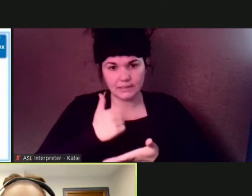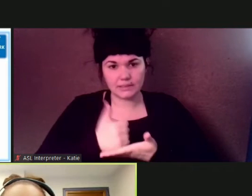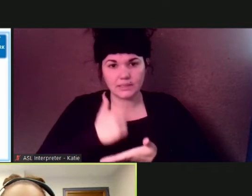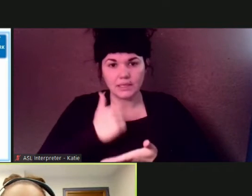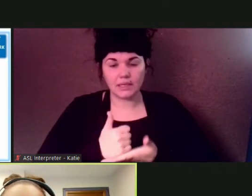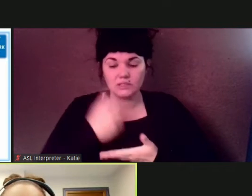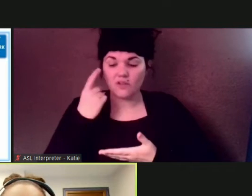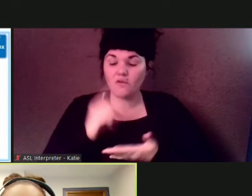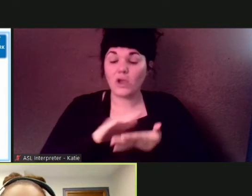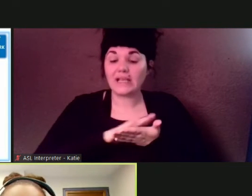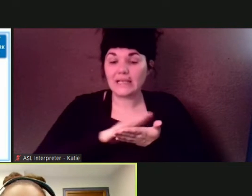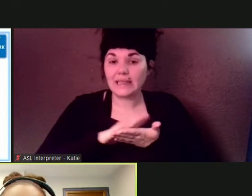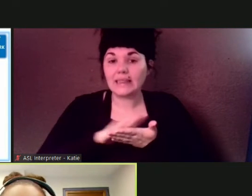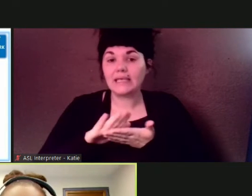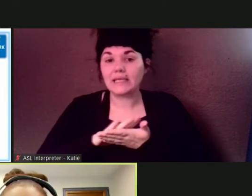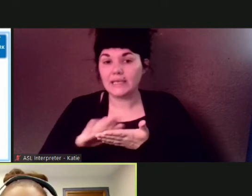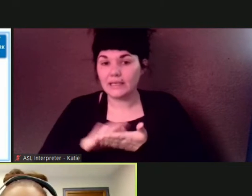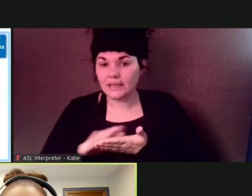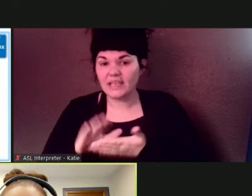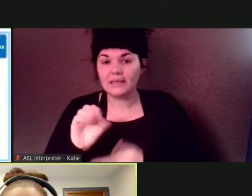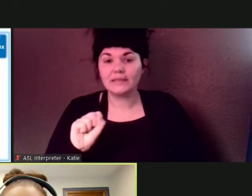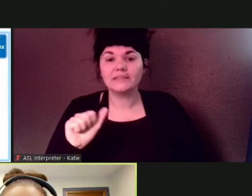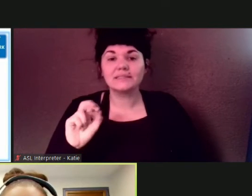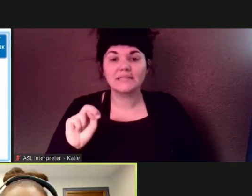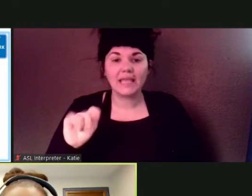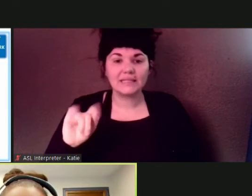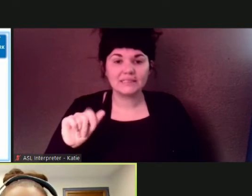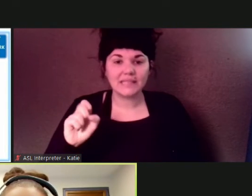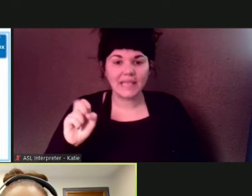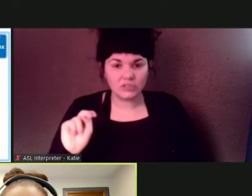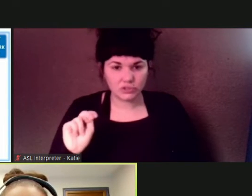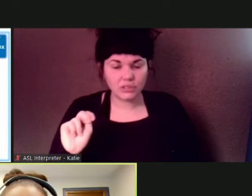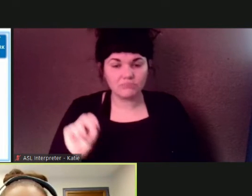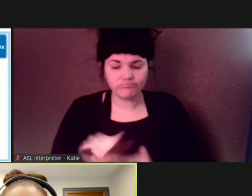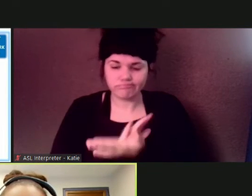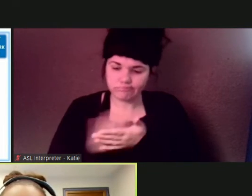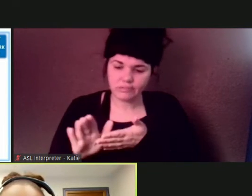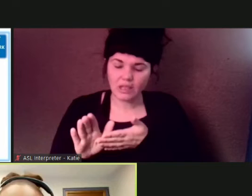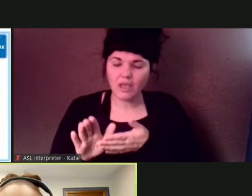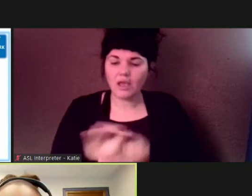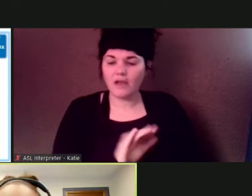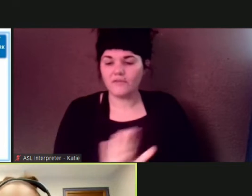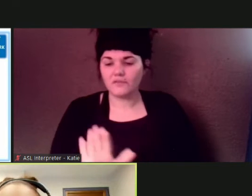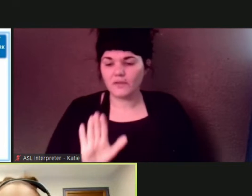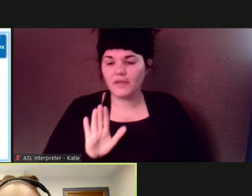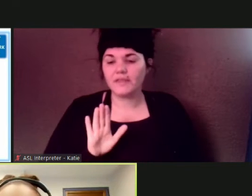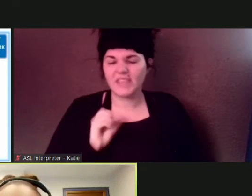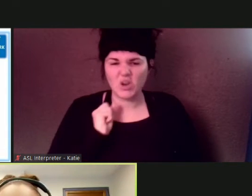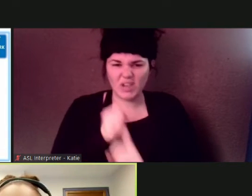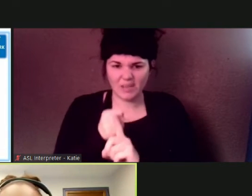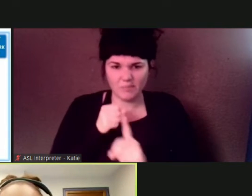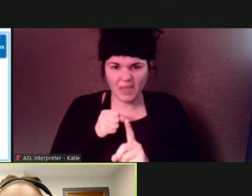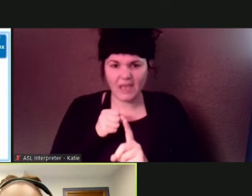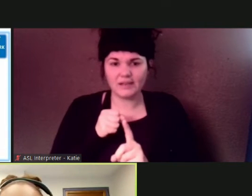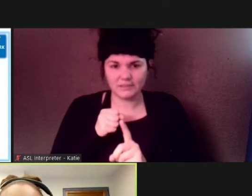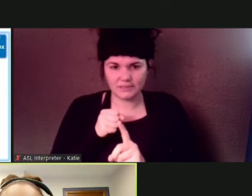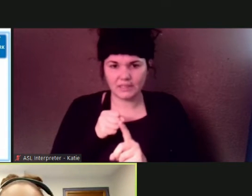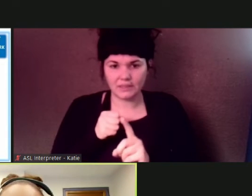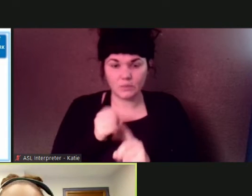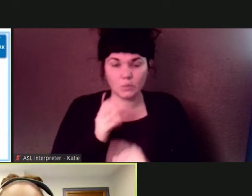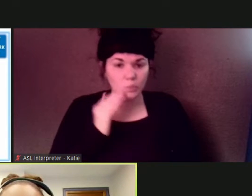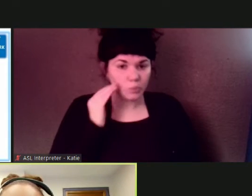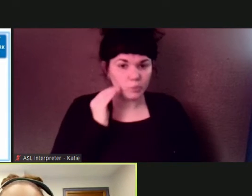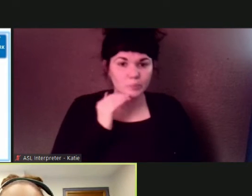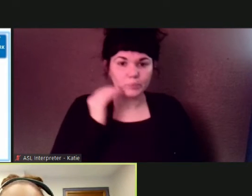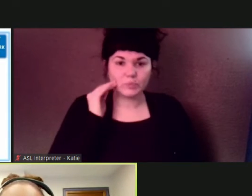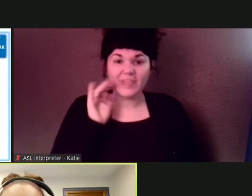of their resident of their uh of their you know impacted uh resident residences and so that